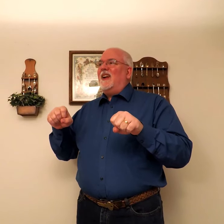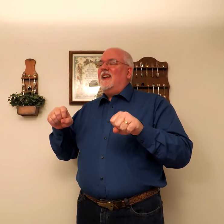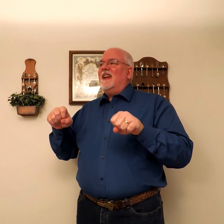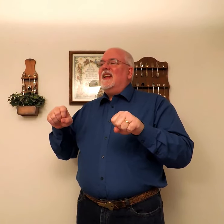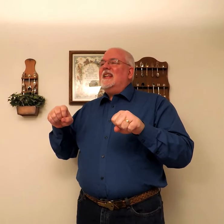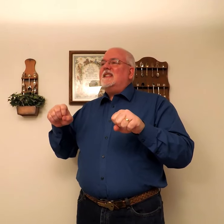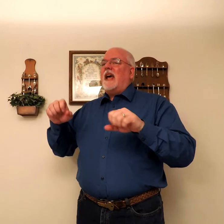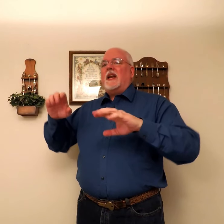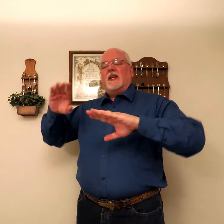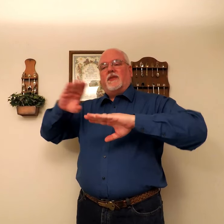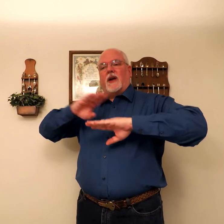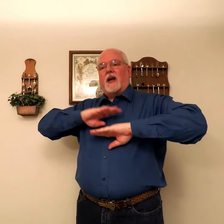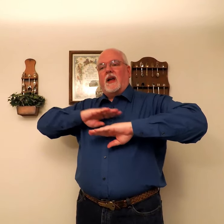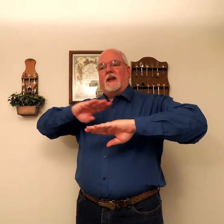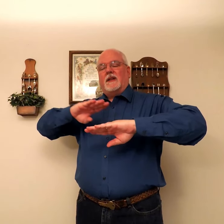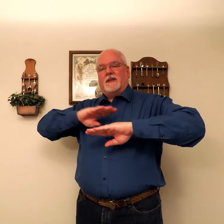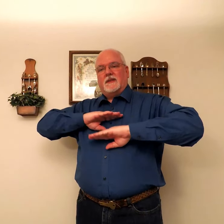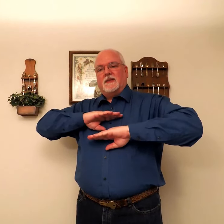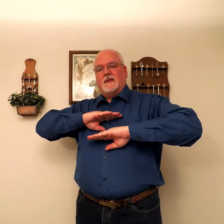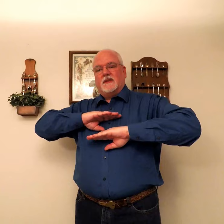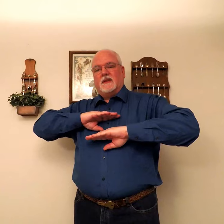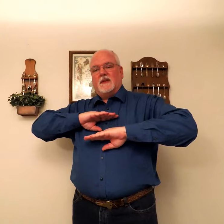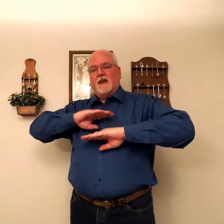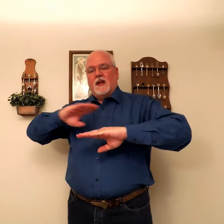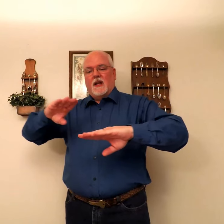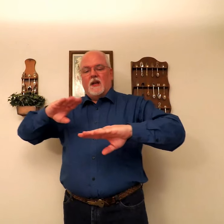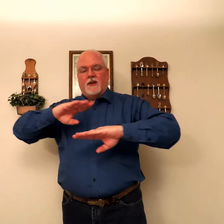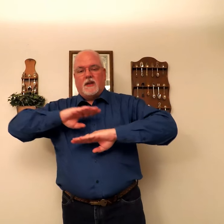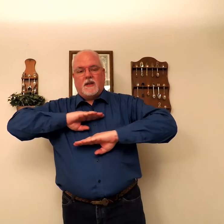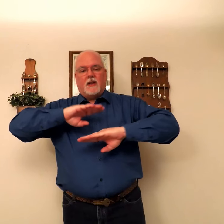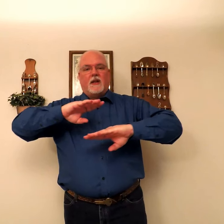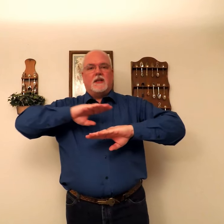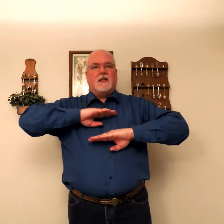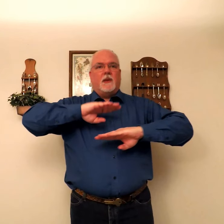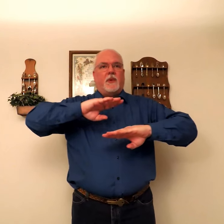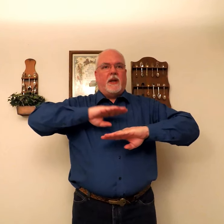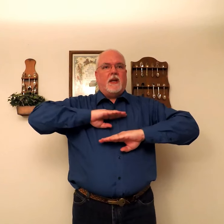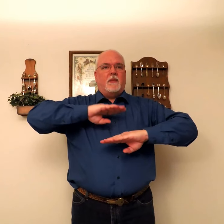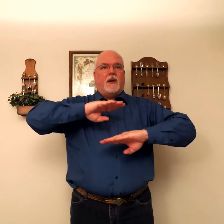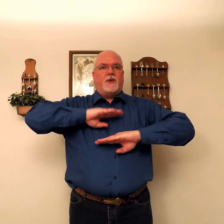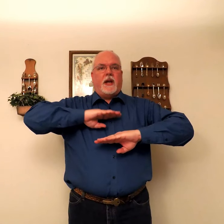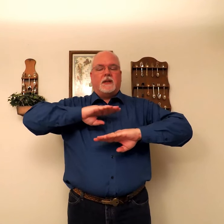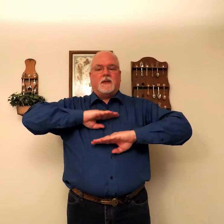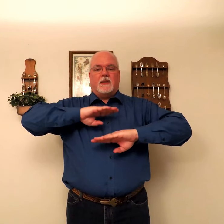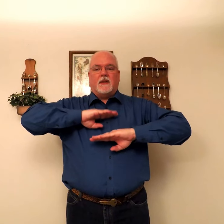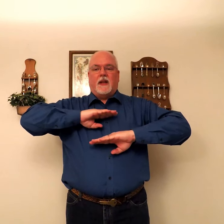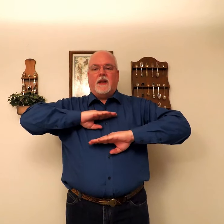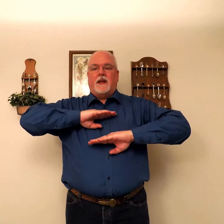Alright. Satisfy. Just. Simply. Come to your chest. Like that.